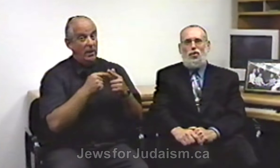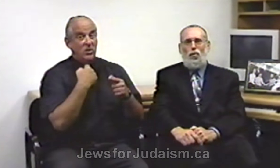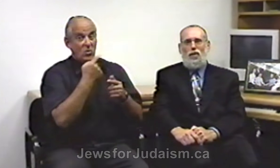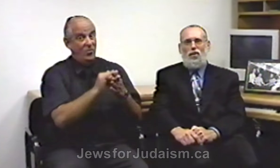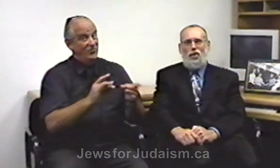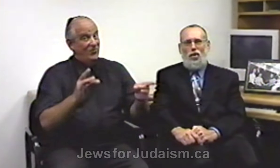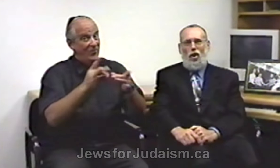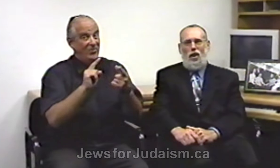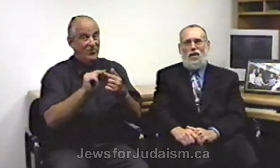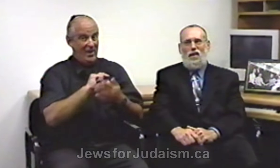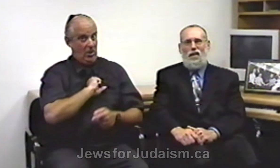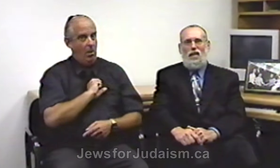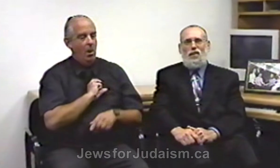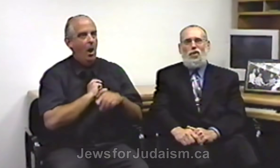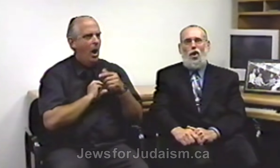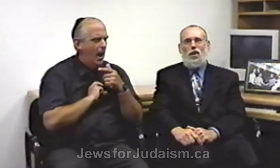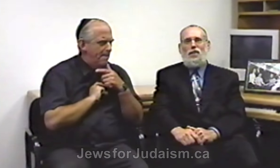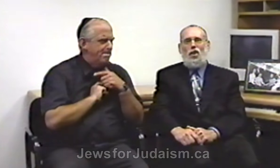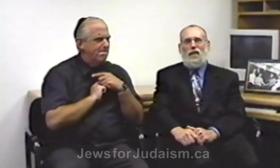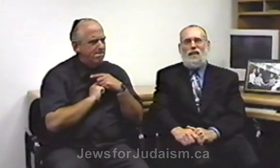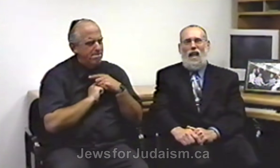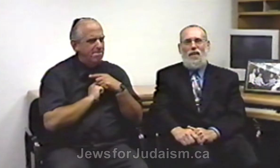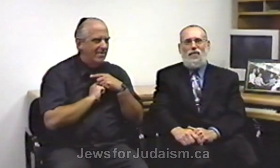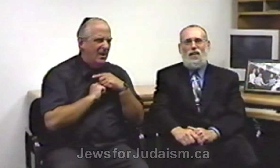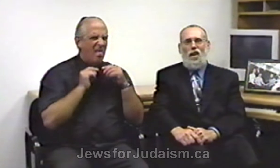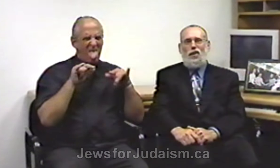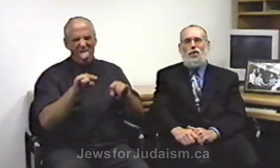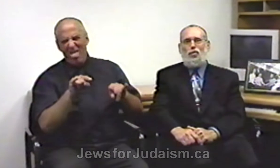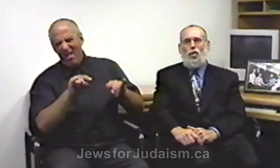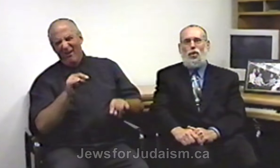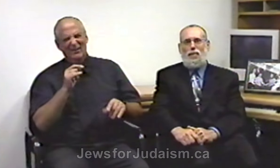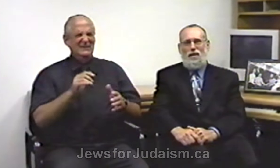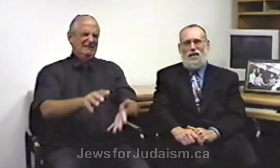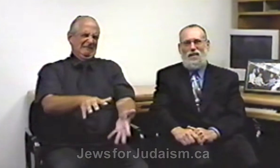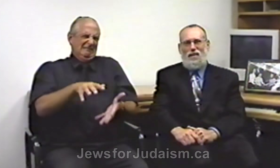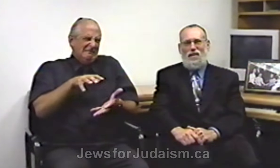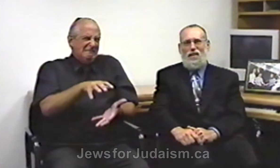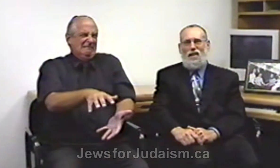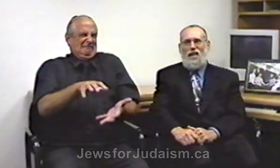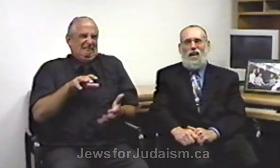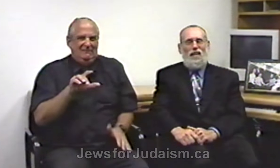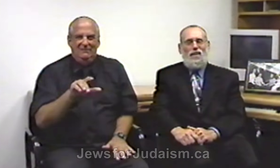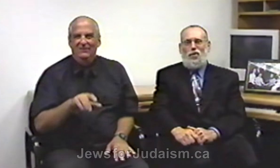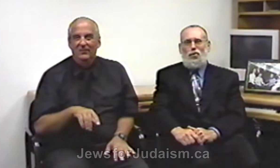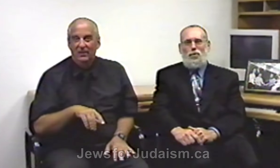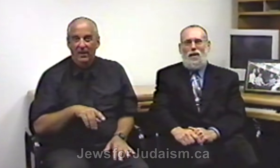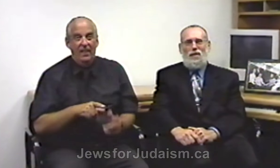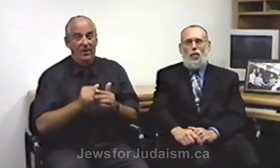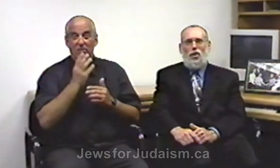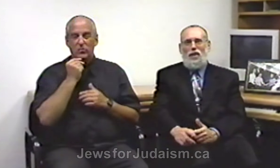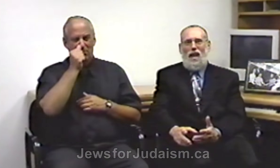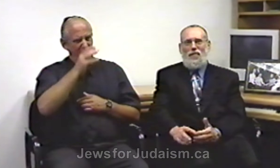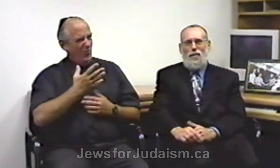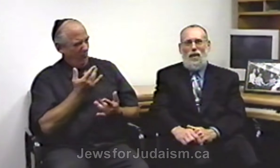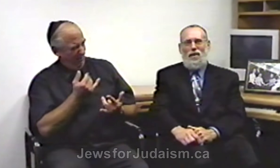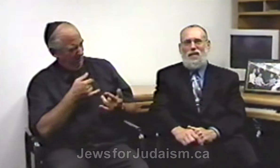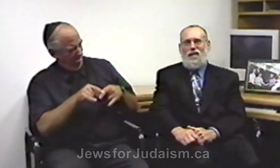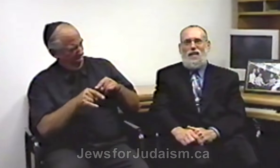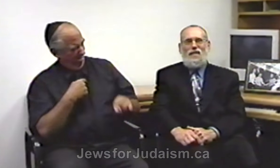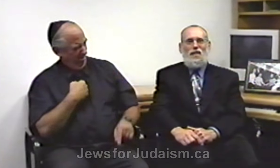story to the guard the guard started laughing uncontrollably and the little Jewish man said what are you laughing about he